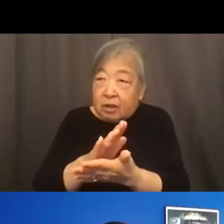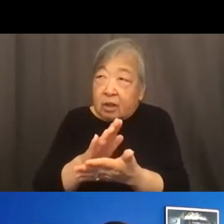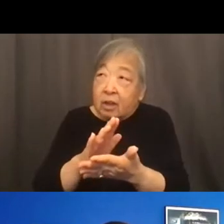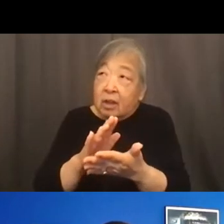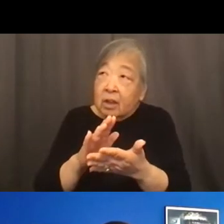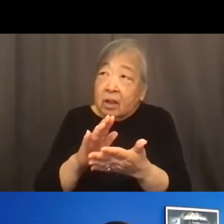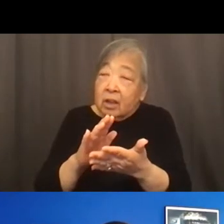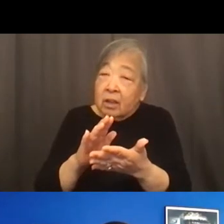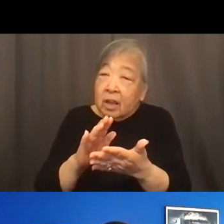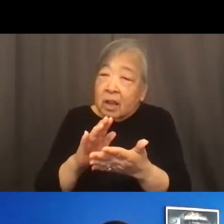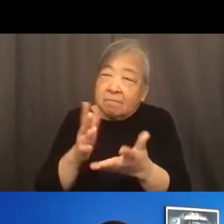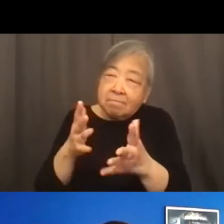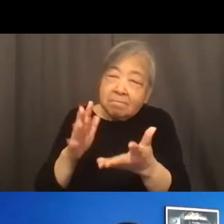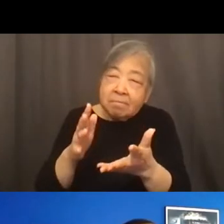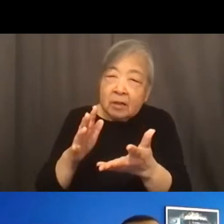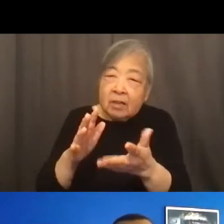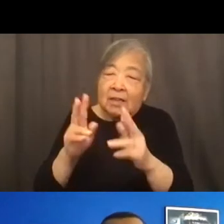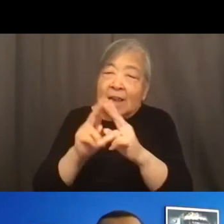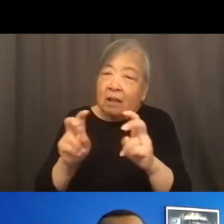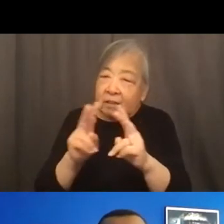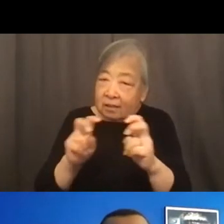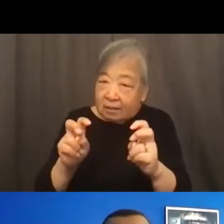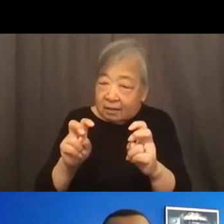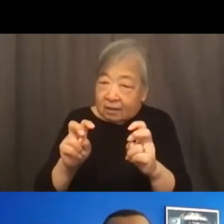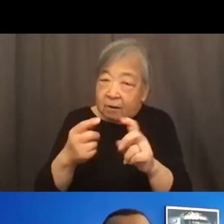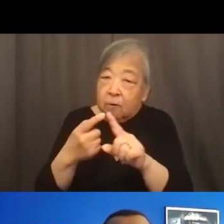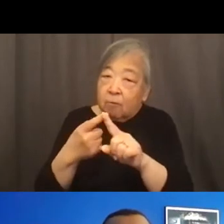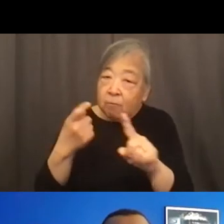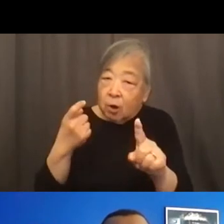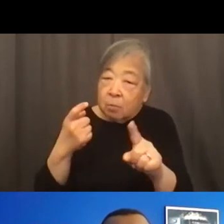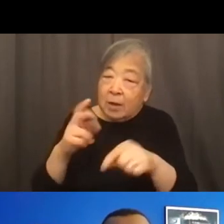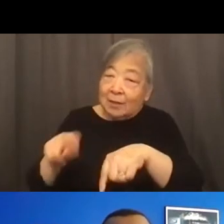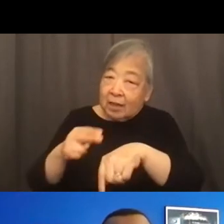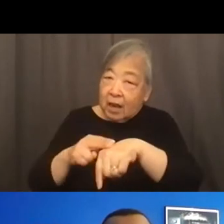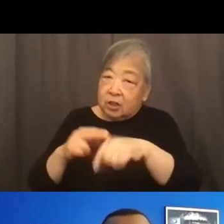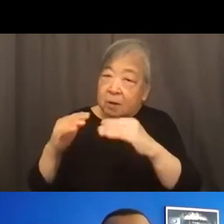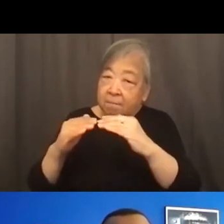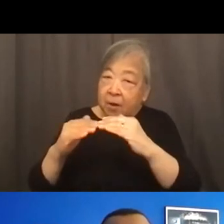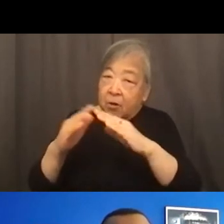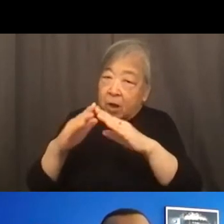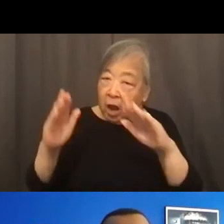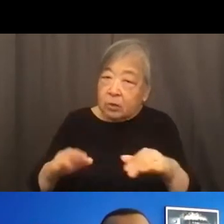that sort of a legal analysis that the National Fair Housing Alliance